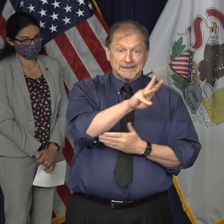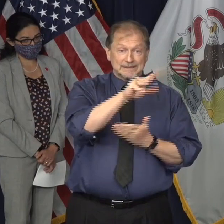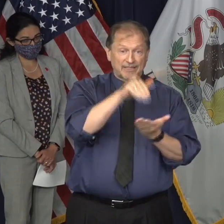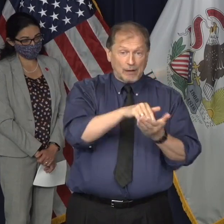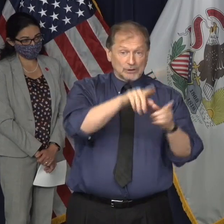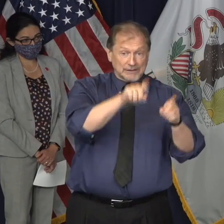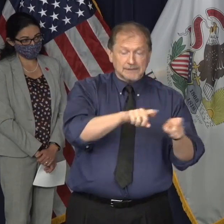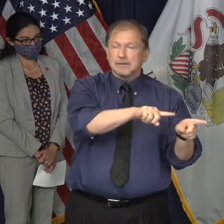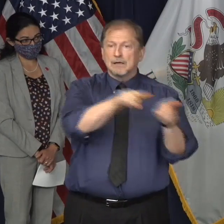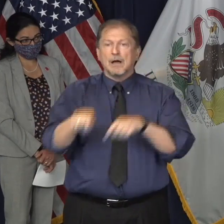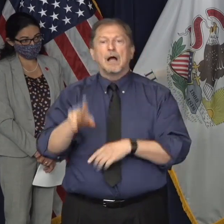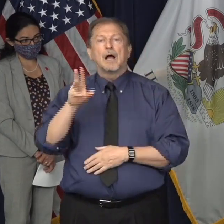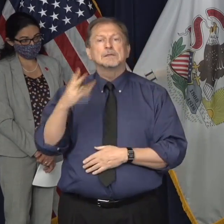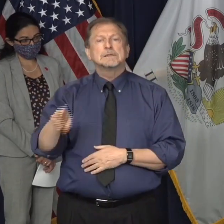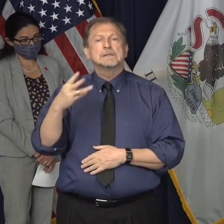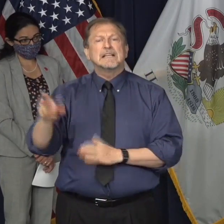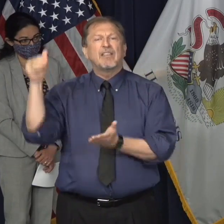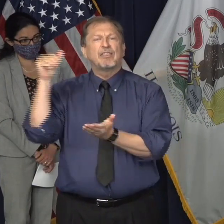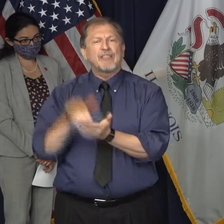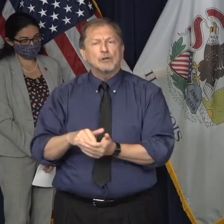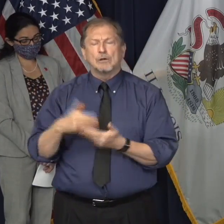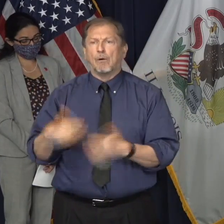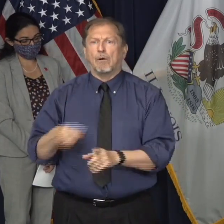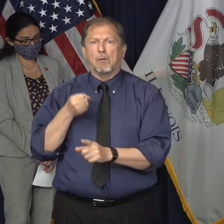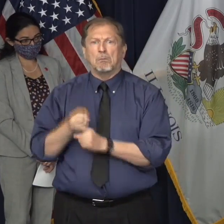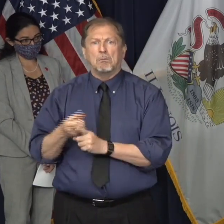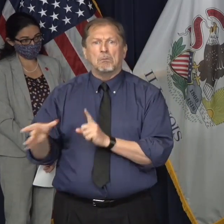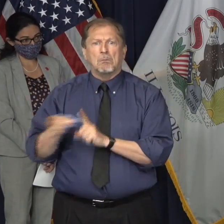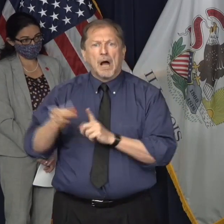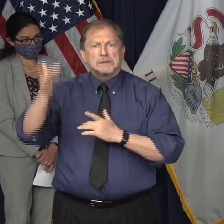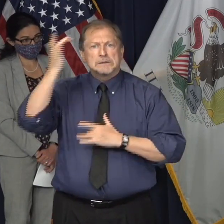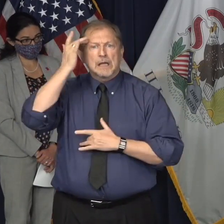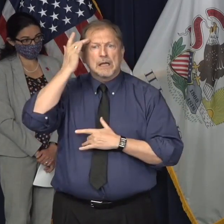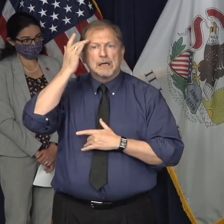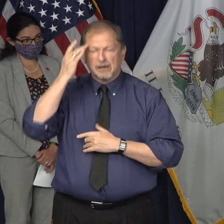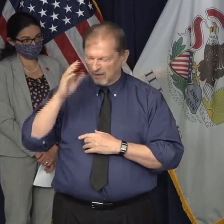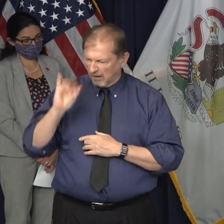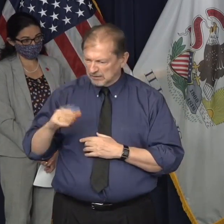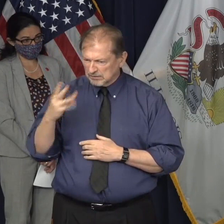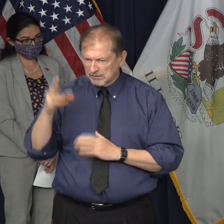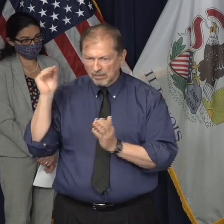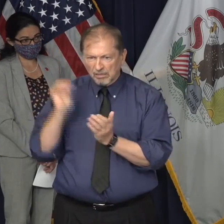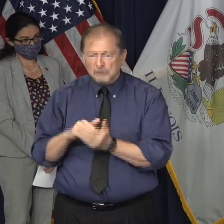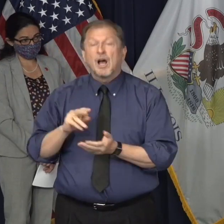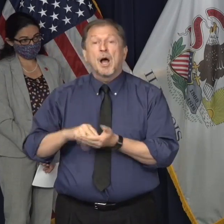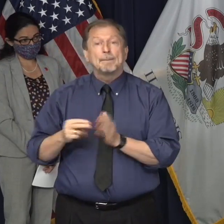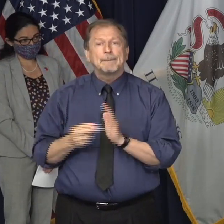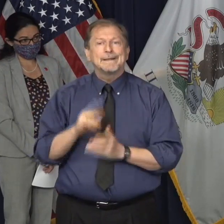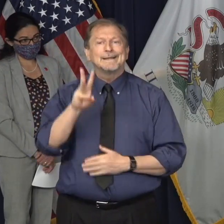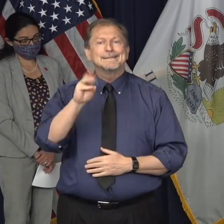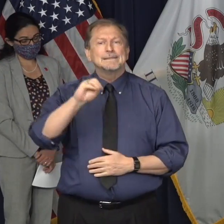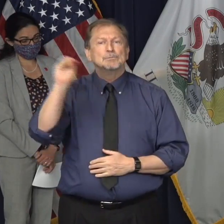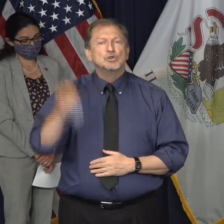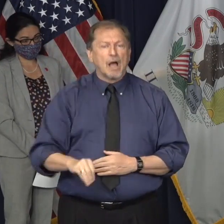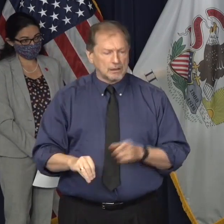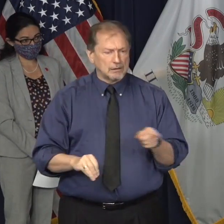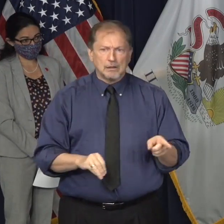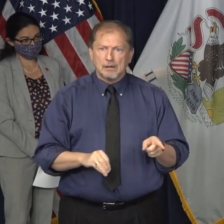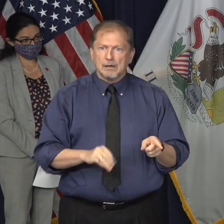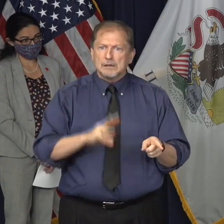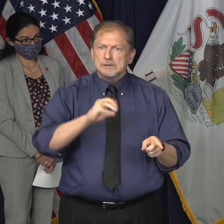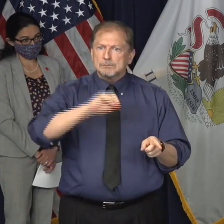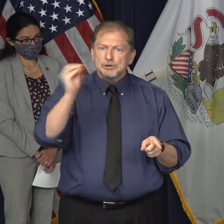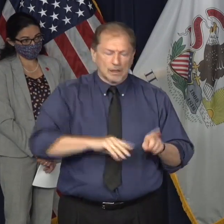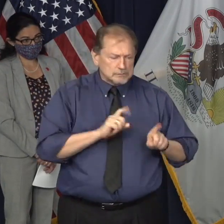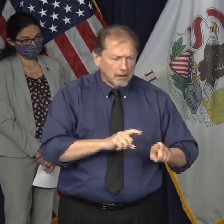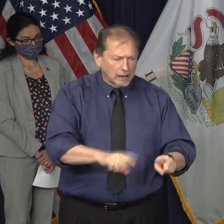have tested positive for COVID-19. That's a positivity rate of 60 percent. That's nearly